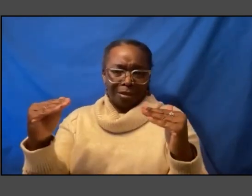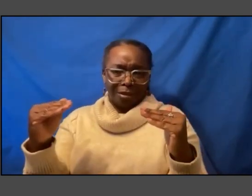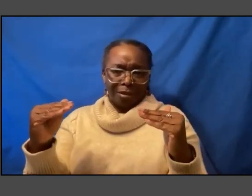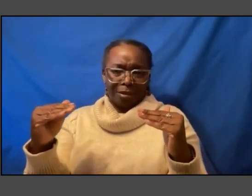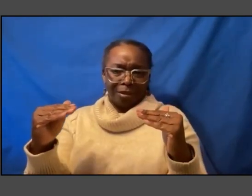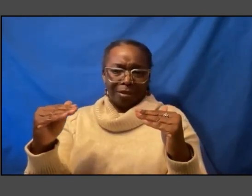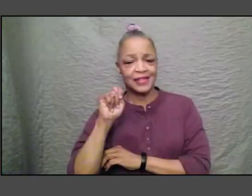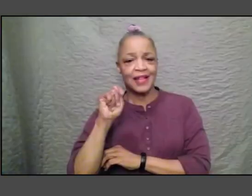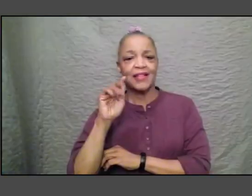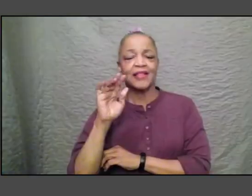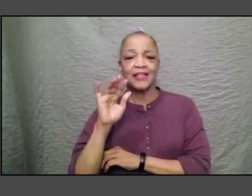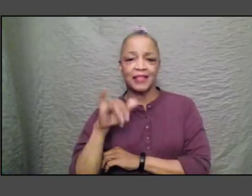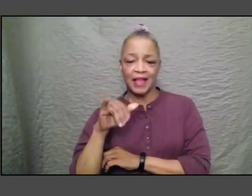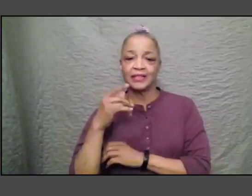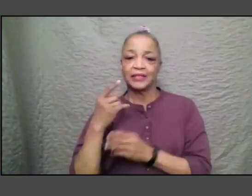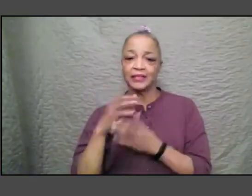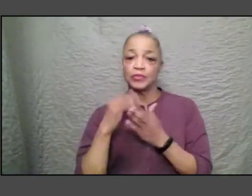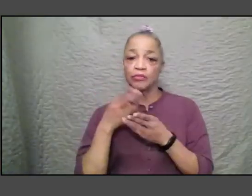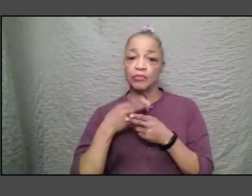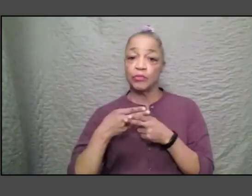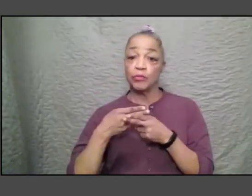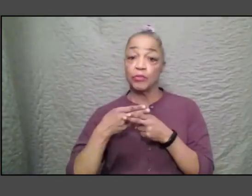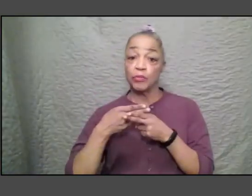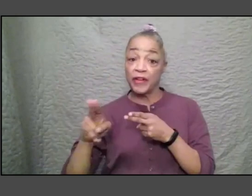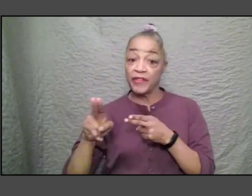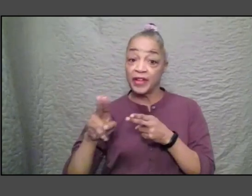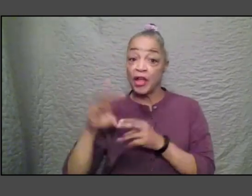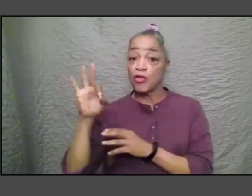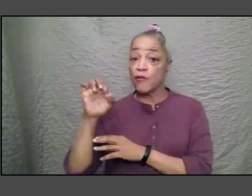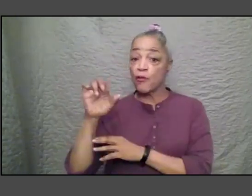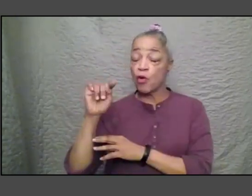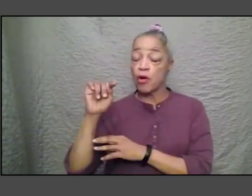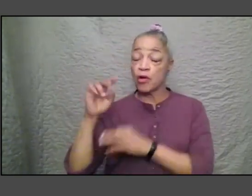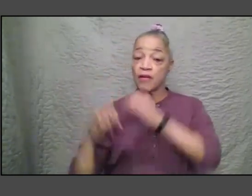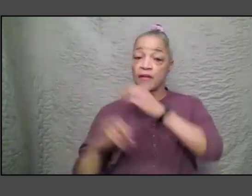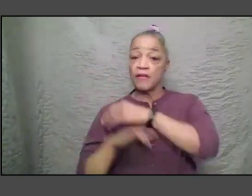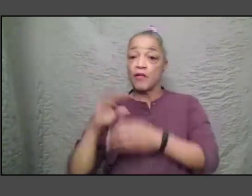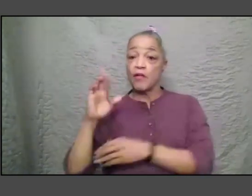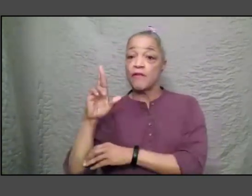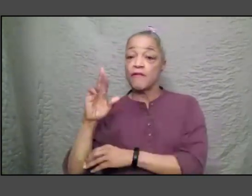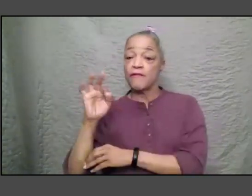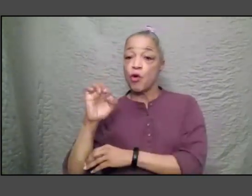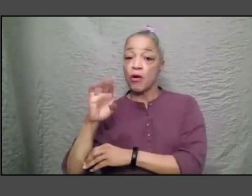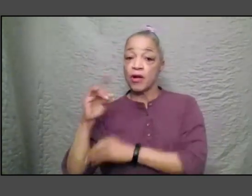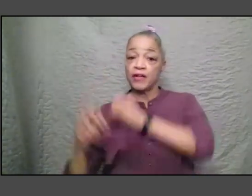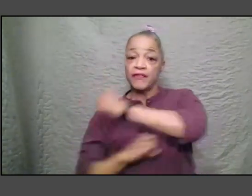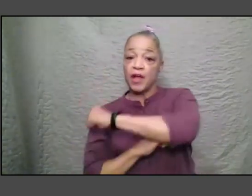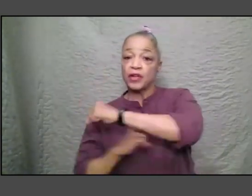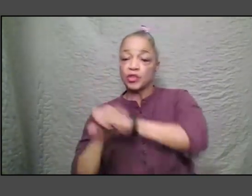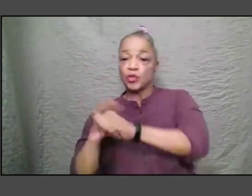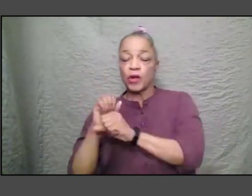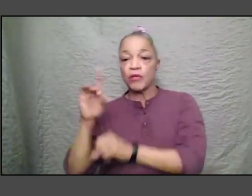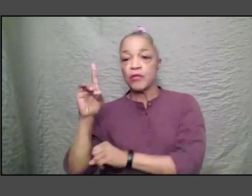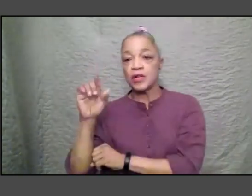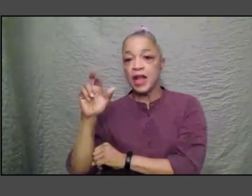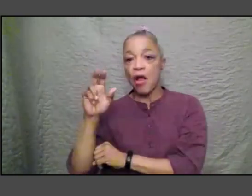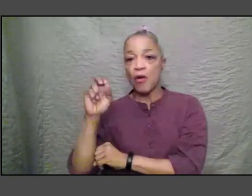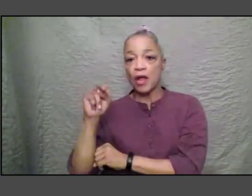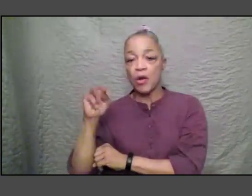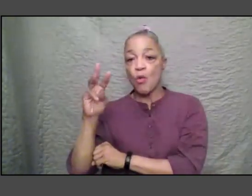uh briefly at the ford foundation working with the great darren walker uh and so you know i mean that was you